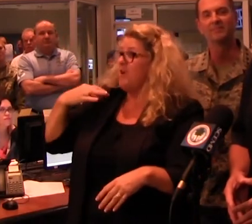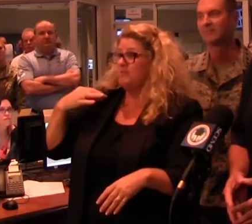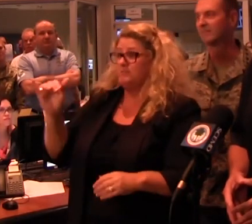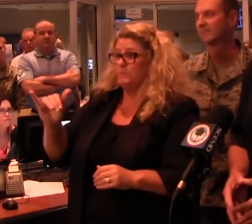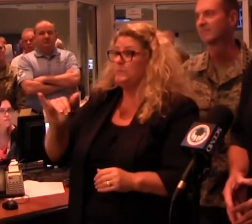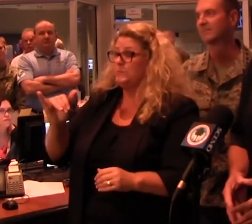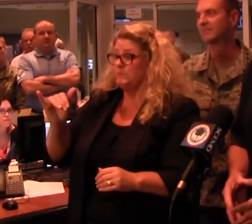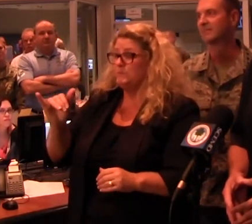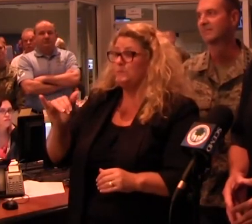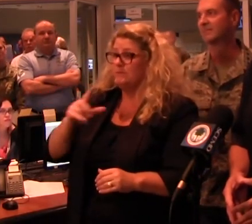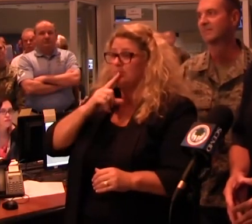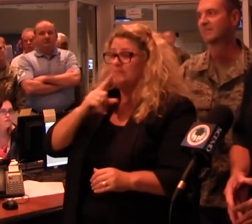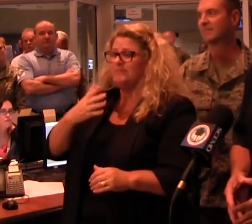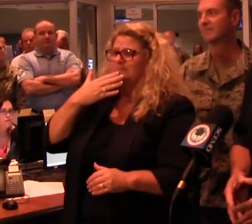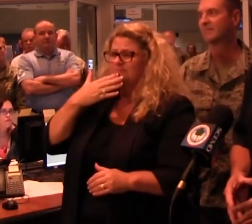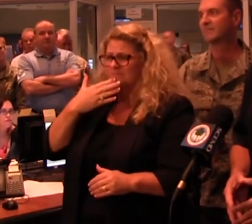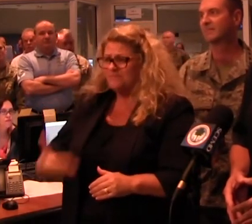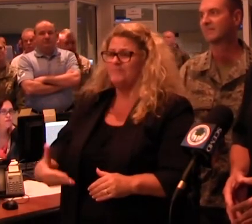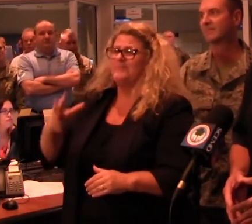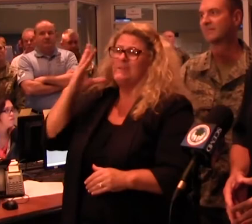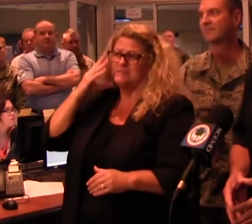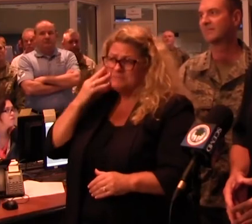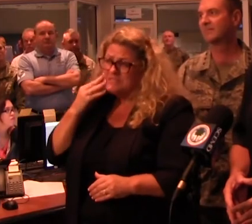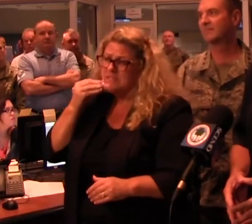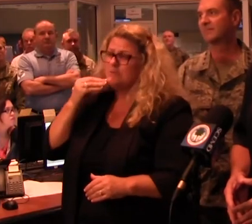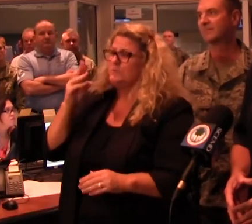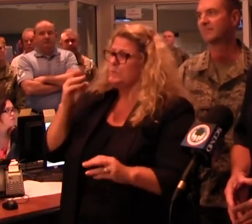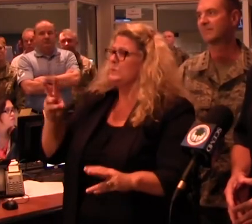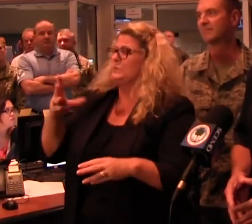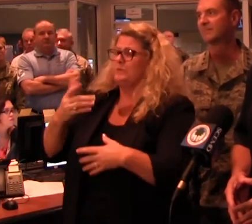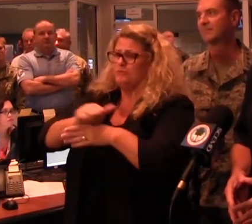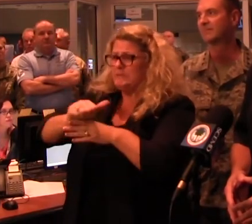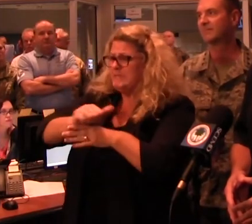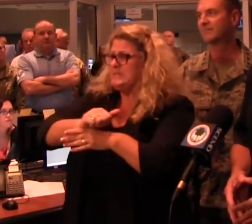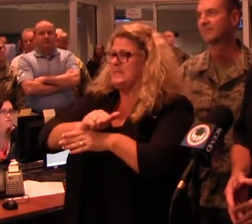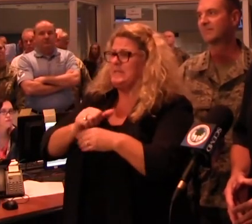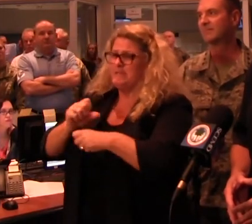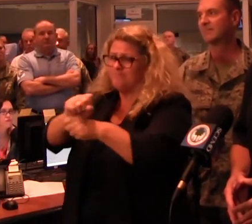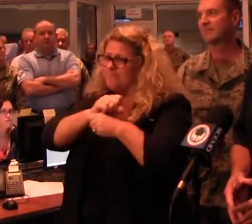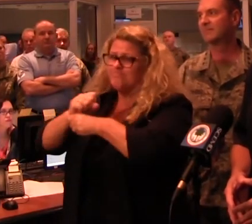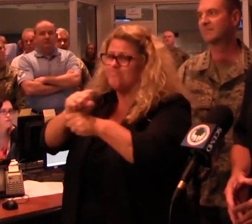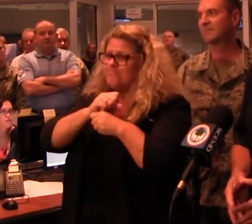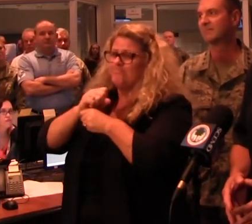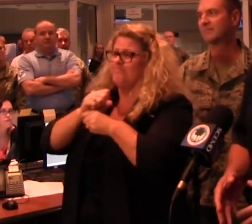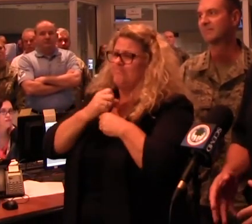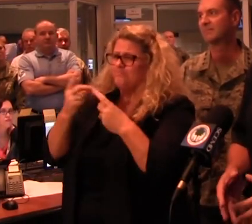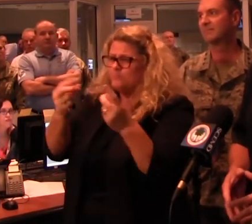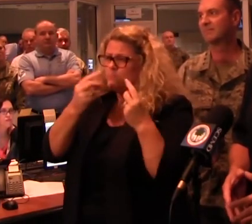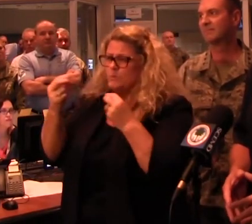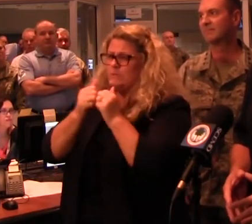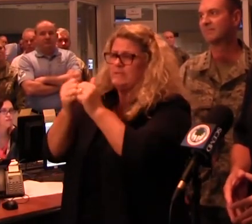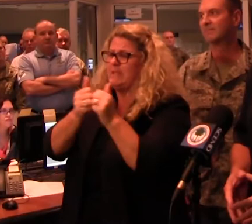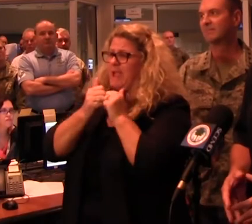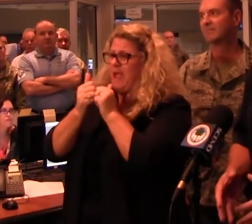We have had a tremendous amount of experience in training together, operating together, and exercising together. And it pays off